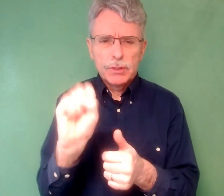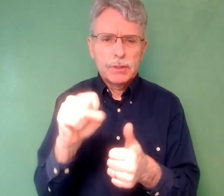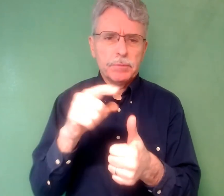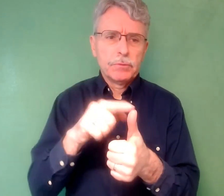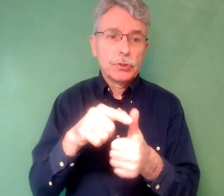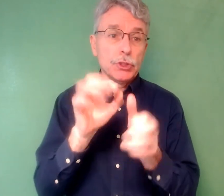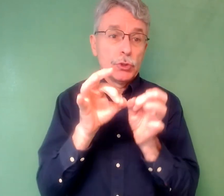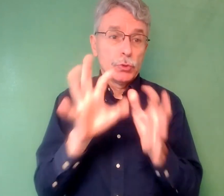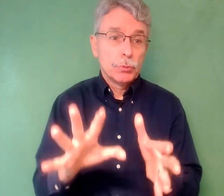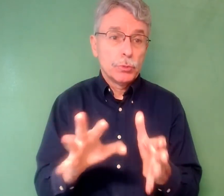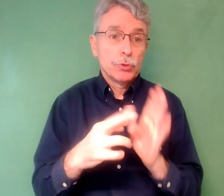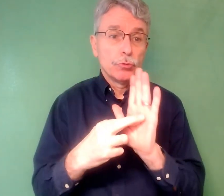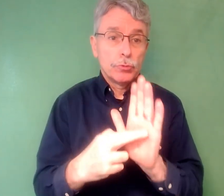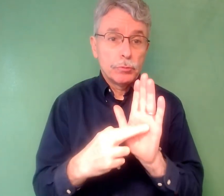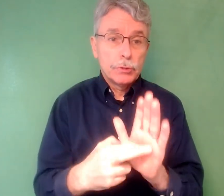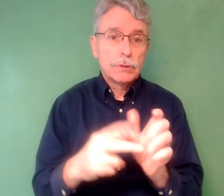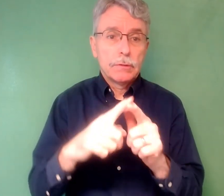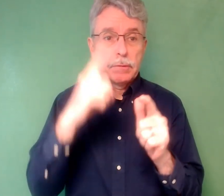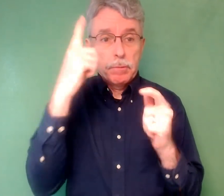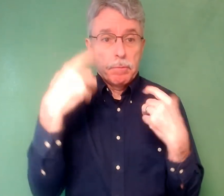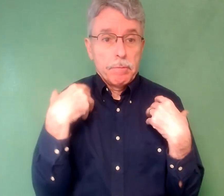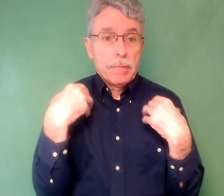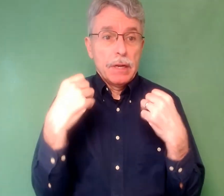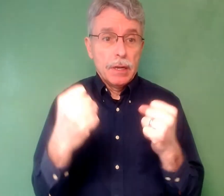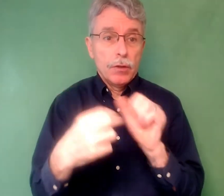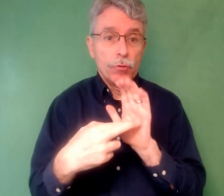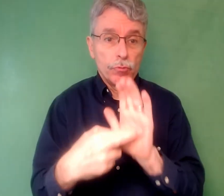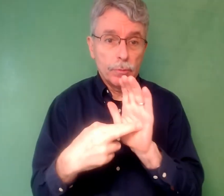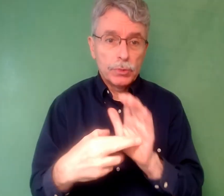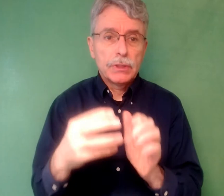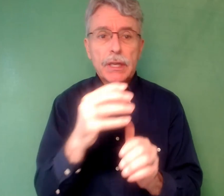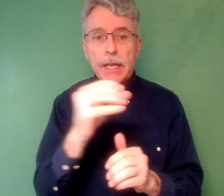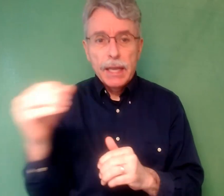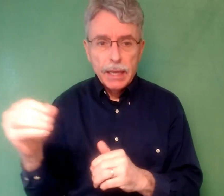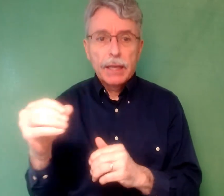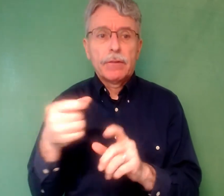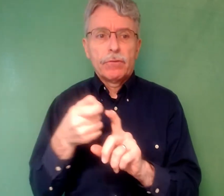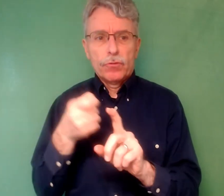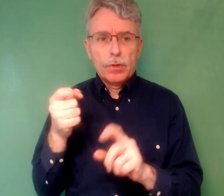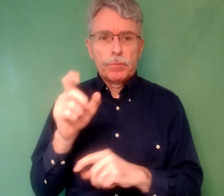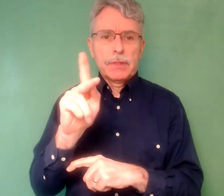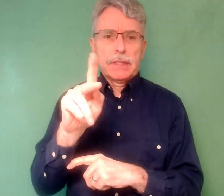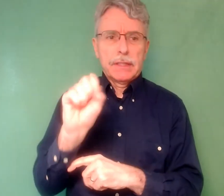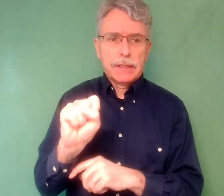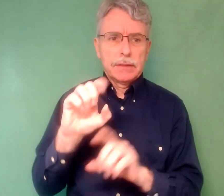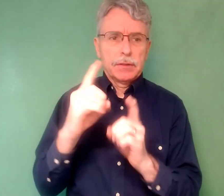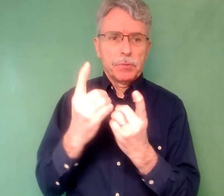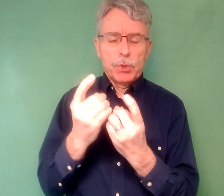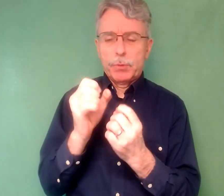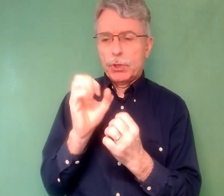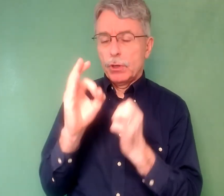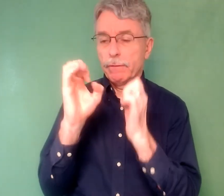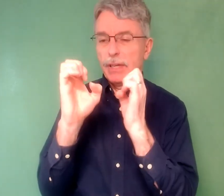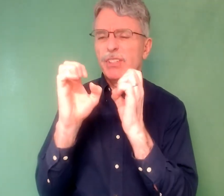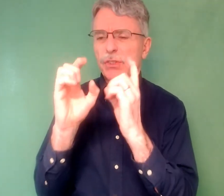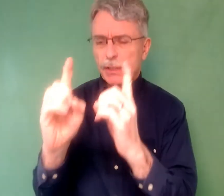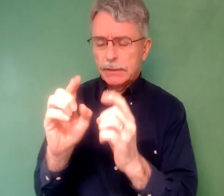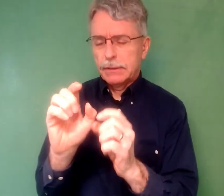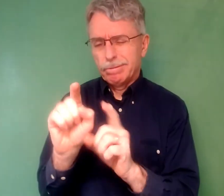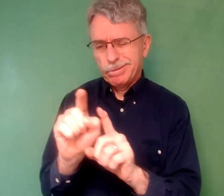and a Consultant on Court Cases involving deaf individuals. Dr. Martin unexpectedly passed away during the writing